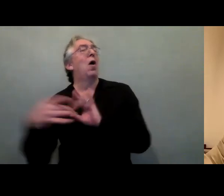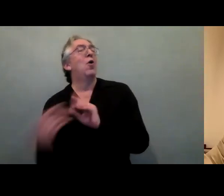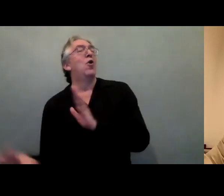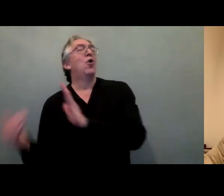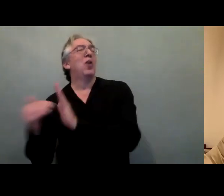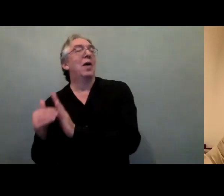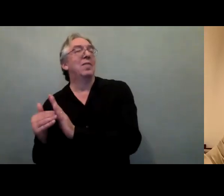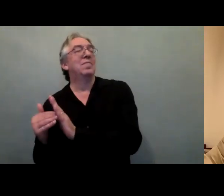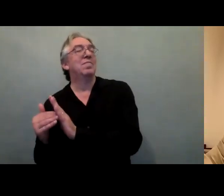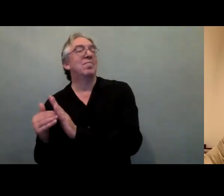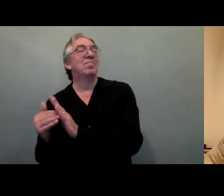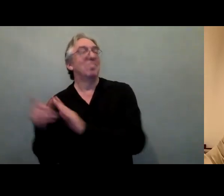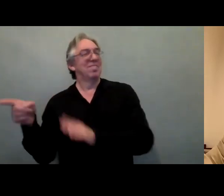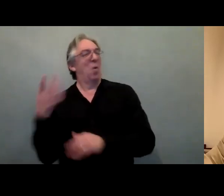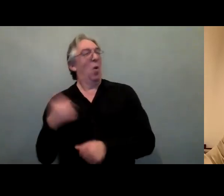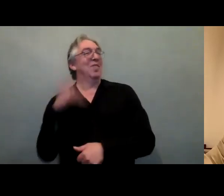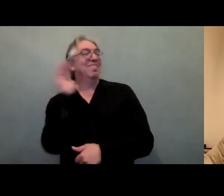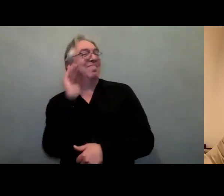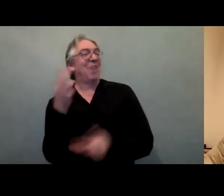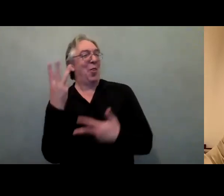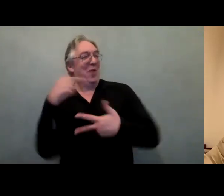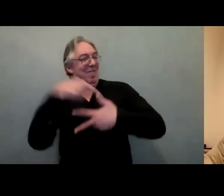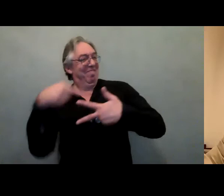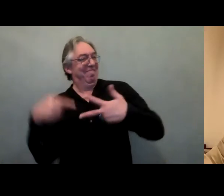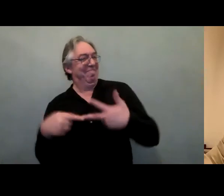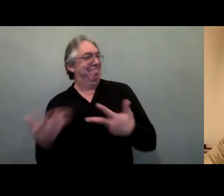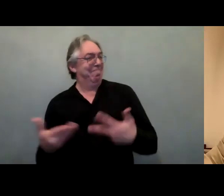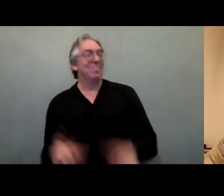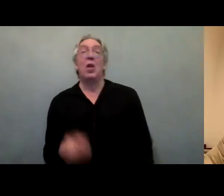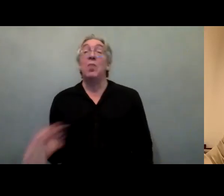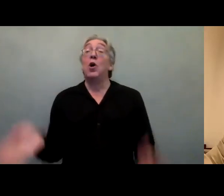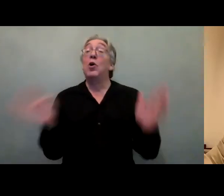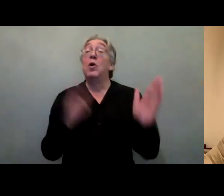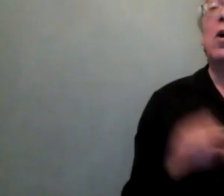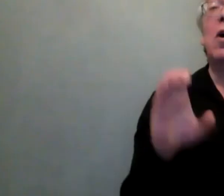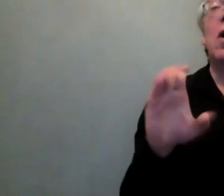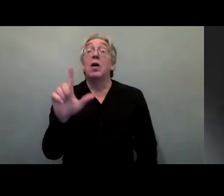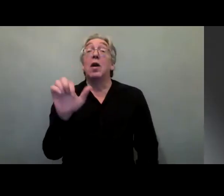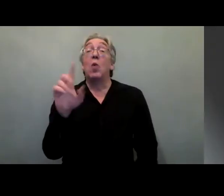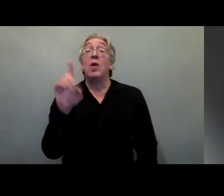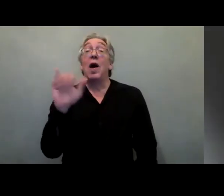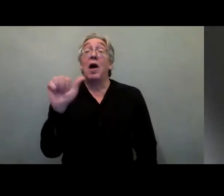around the three pillars. So I'd like to move on to Claudia. Claudia, please, the floor is yours.